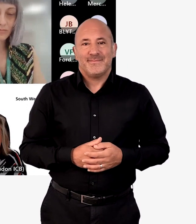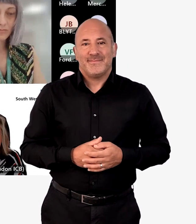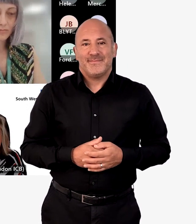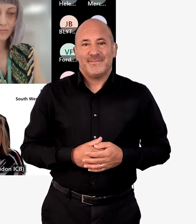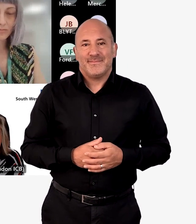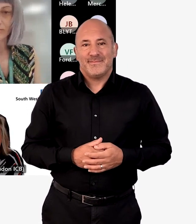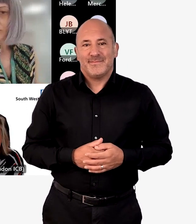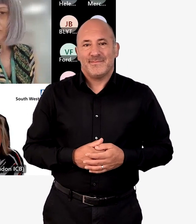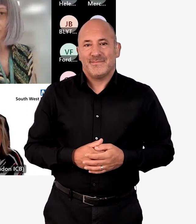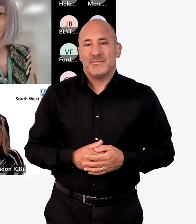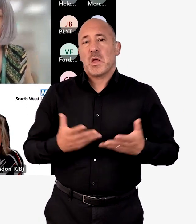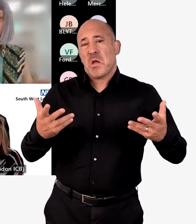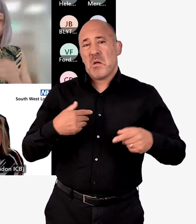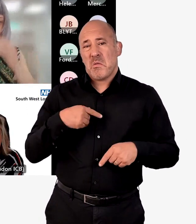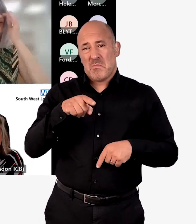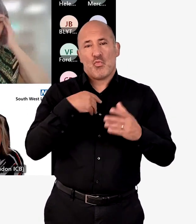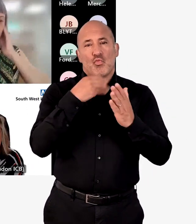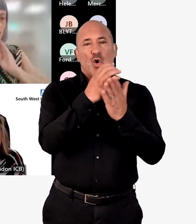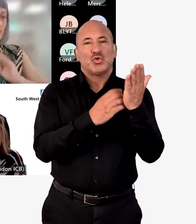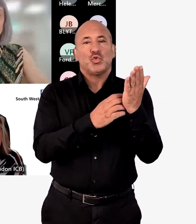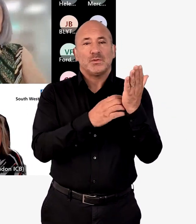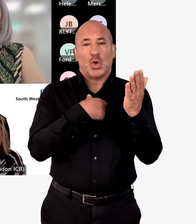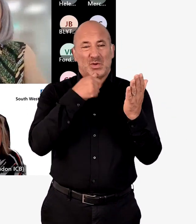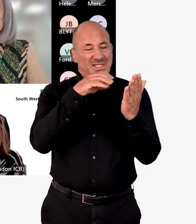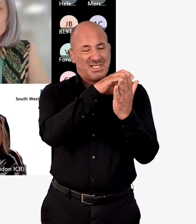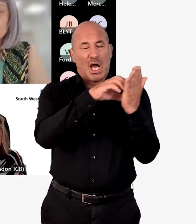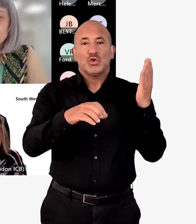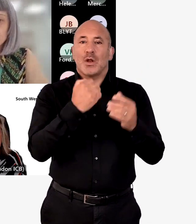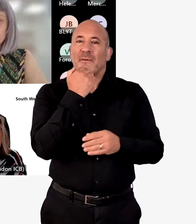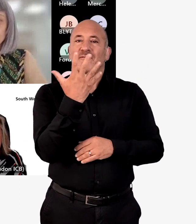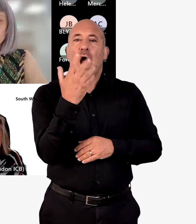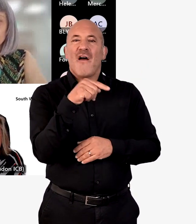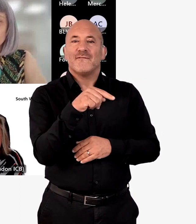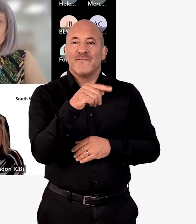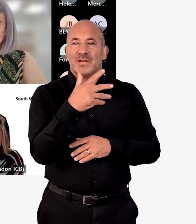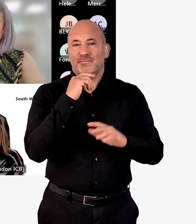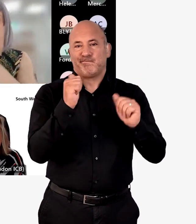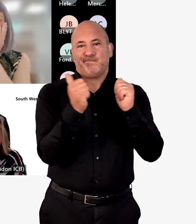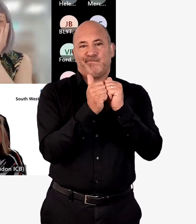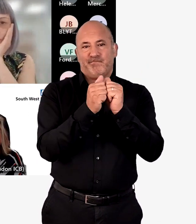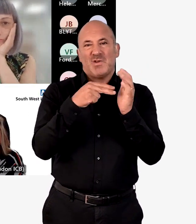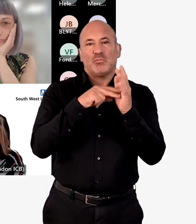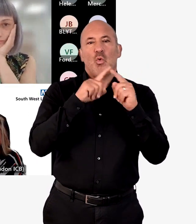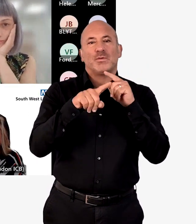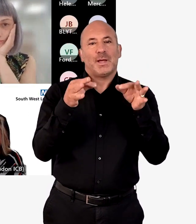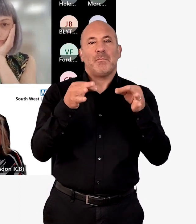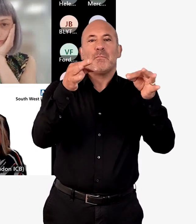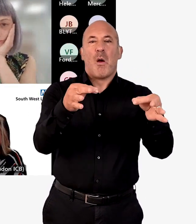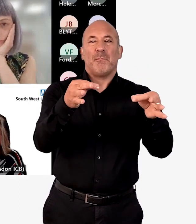one of those to be in attendance and I propose that we use Section 5 of the Constitution to suspend those standing orders